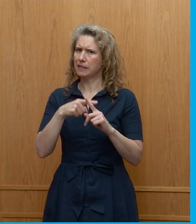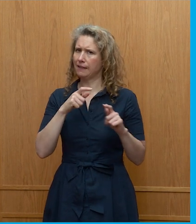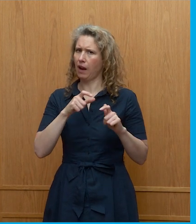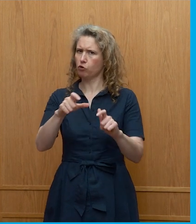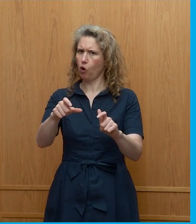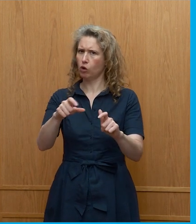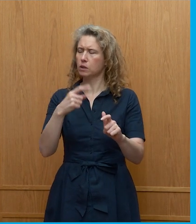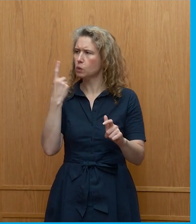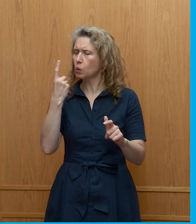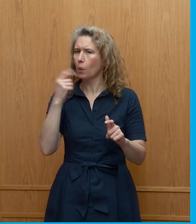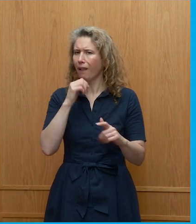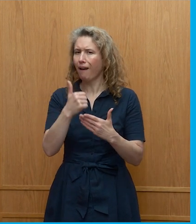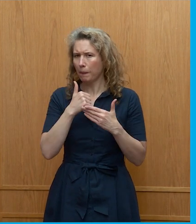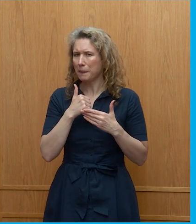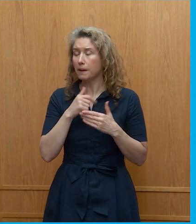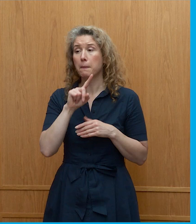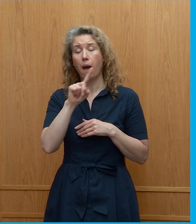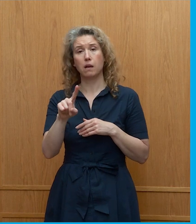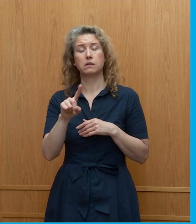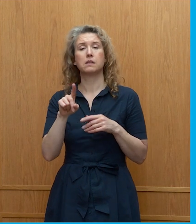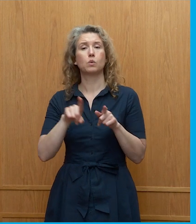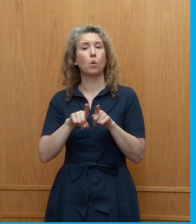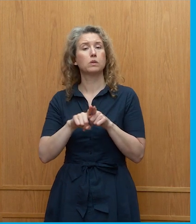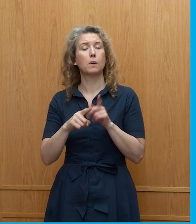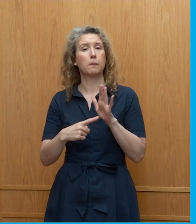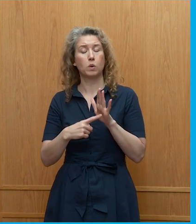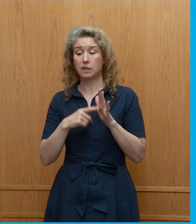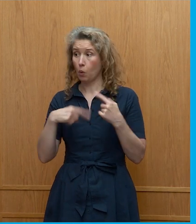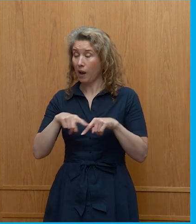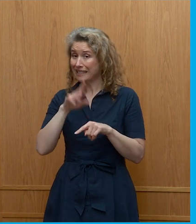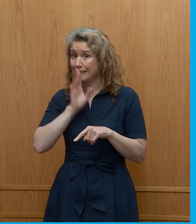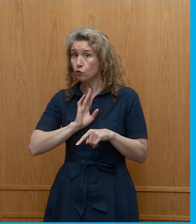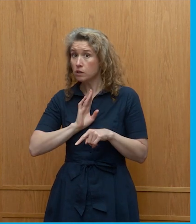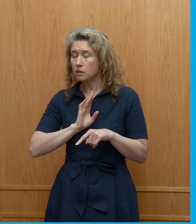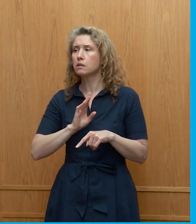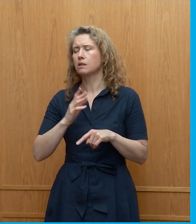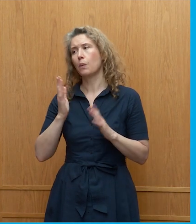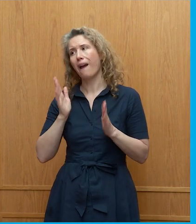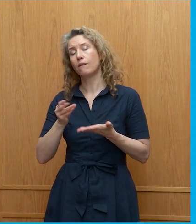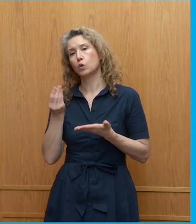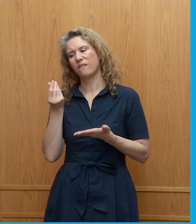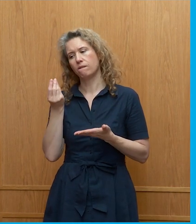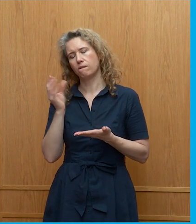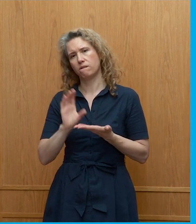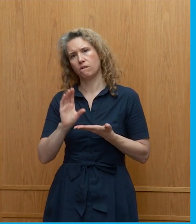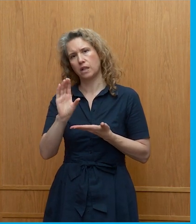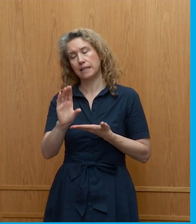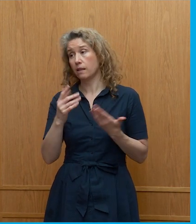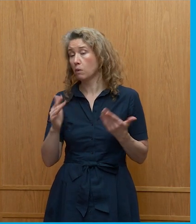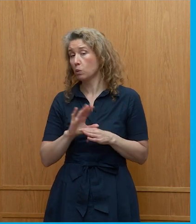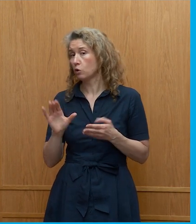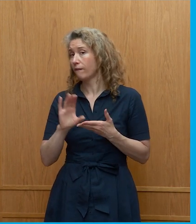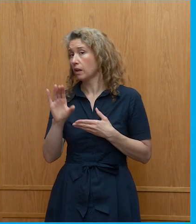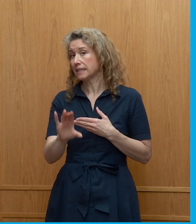however i think it's really important to say that if we're serious about climate change we have to fund it and at the moment we're not